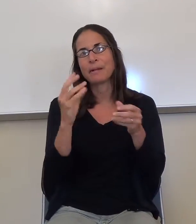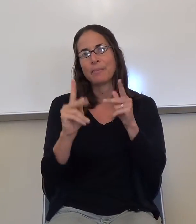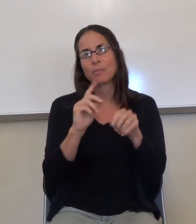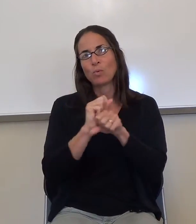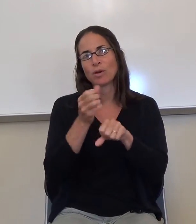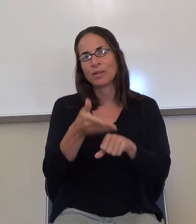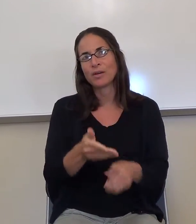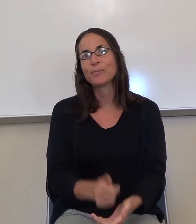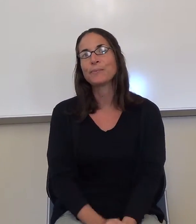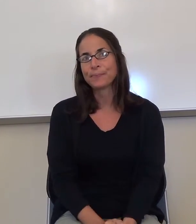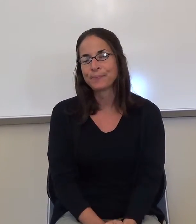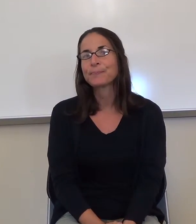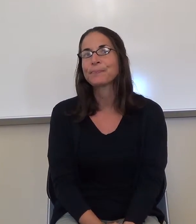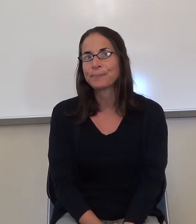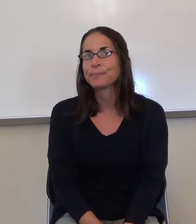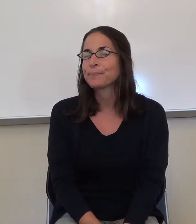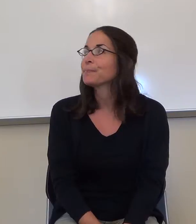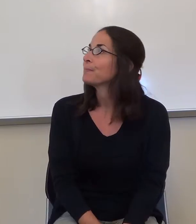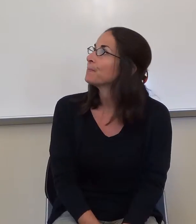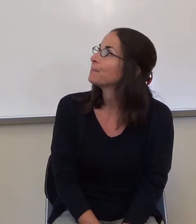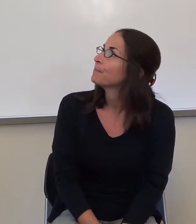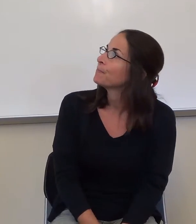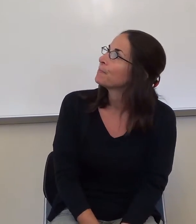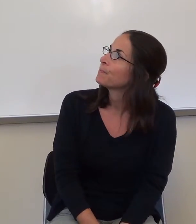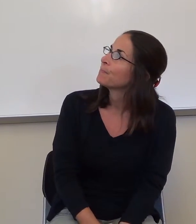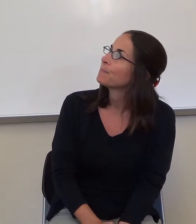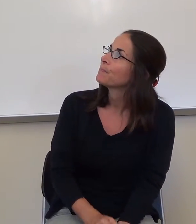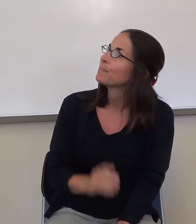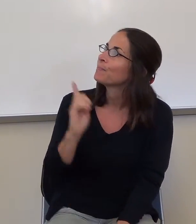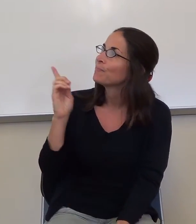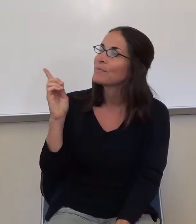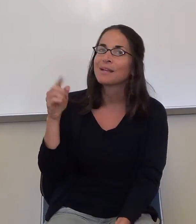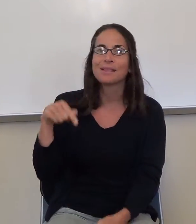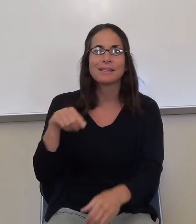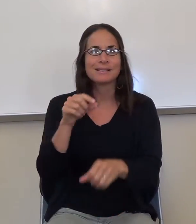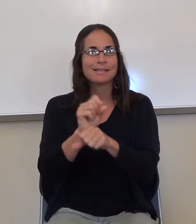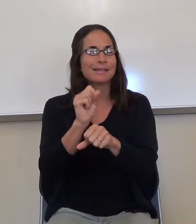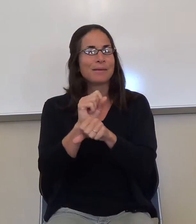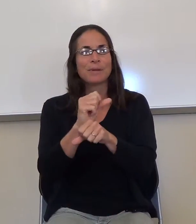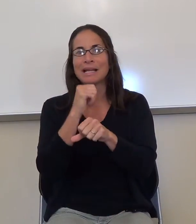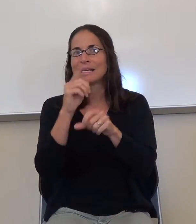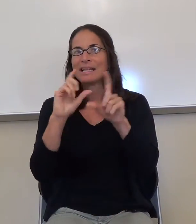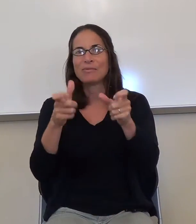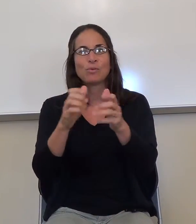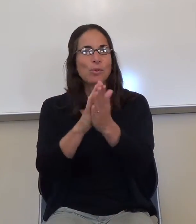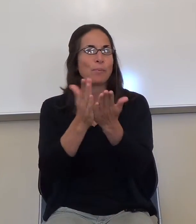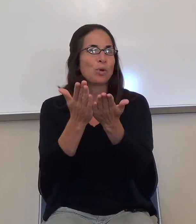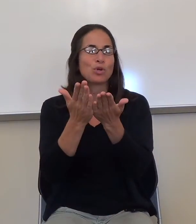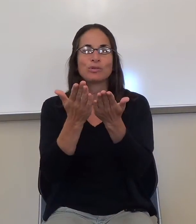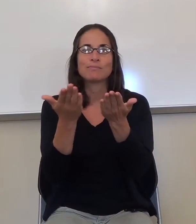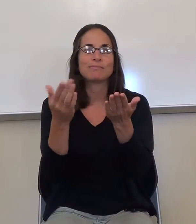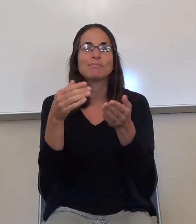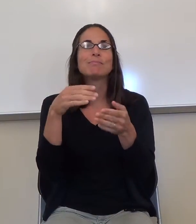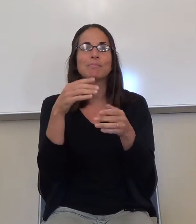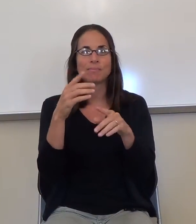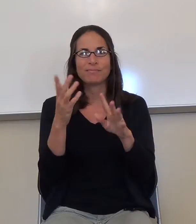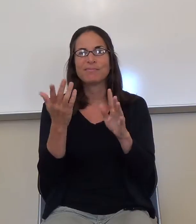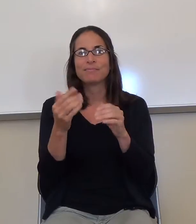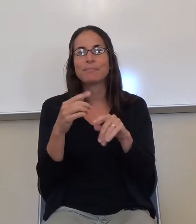With this assignment, we didn't use the textbook. The one I'm putting it on now, homework two. But any other